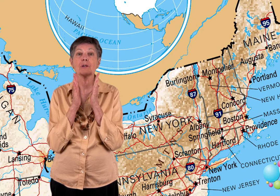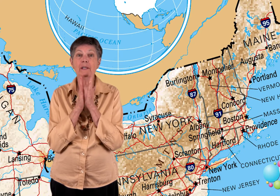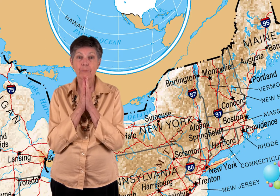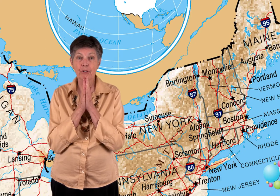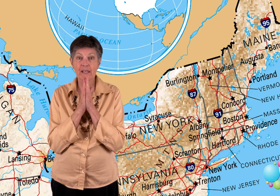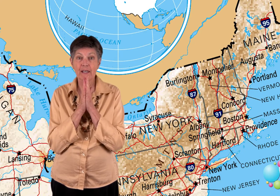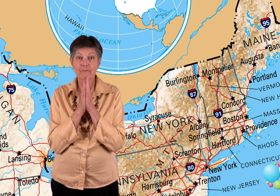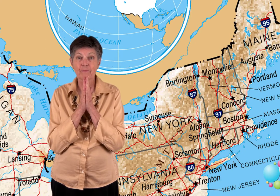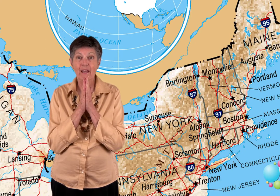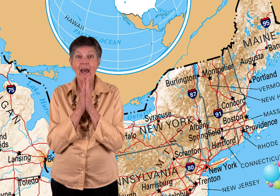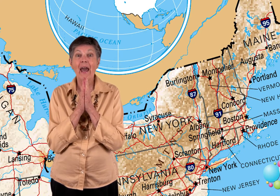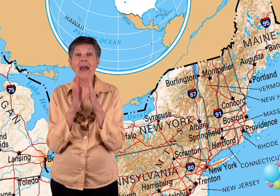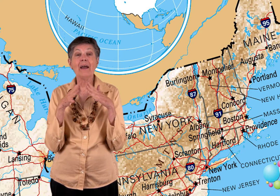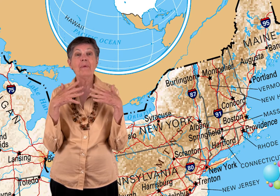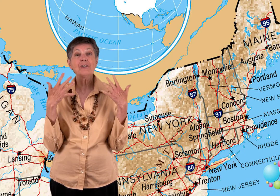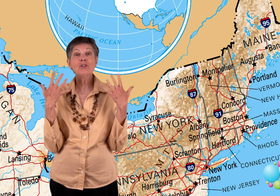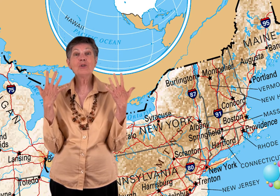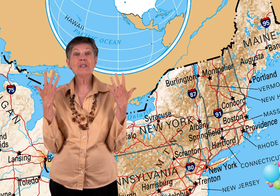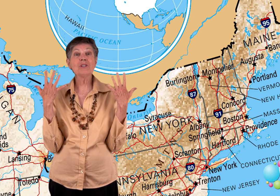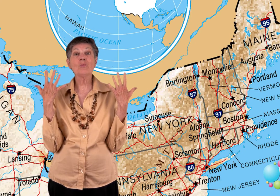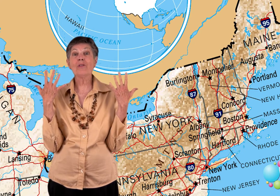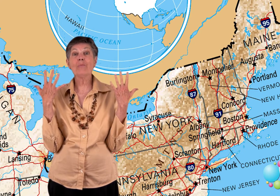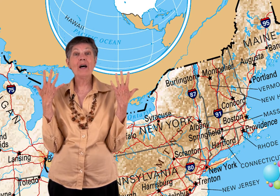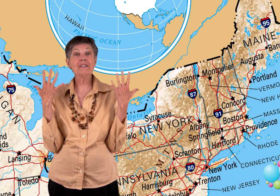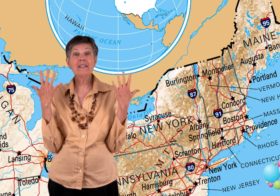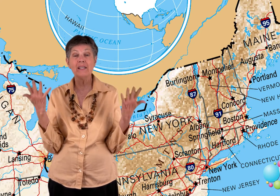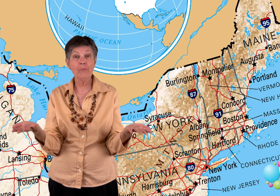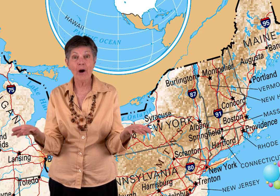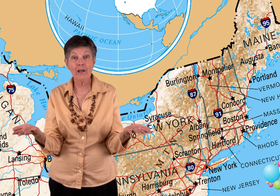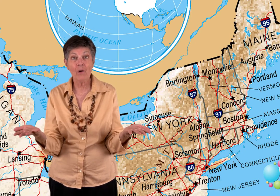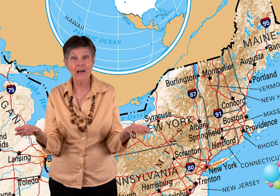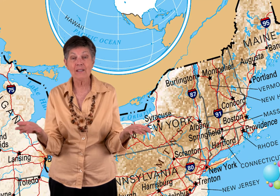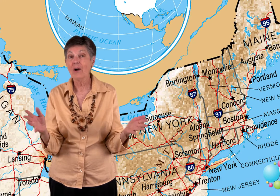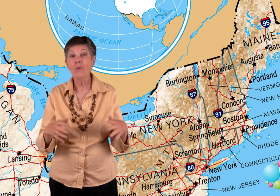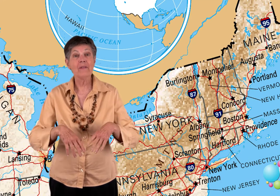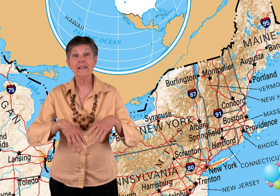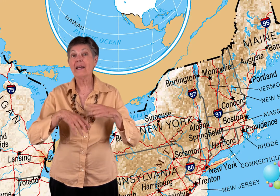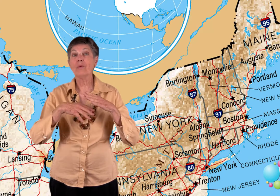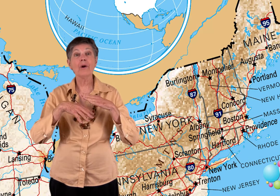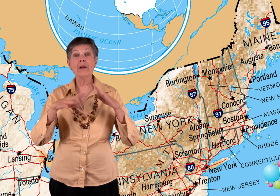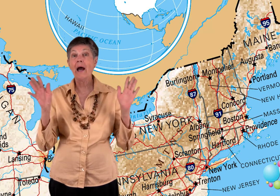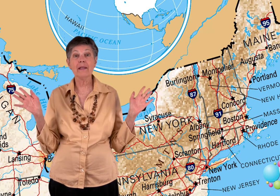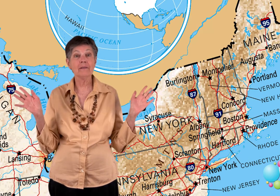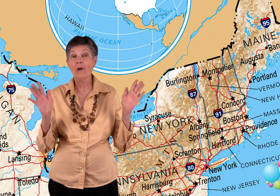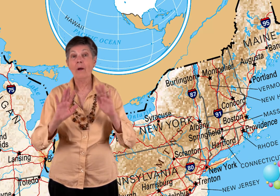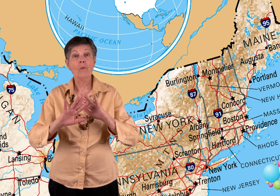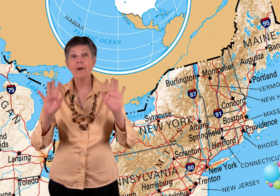liberty. And Massachusetts is where the Boston Tea Party was, where they said, we're not, we're